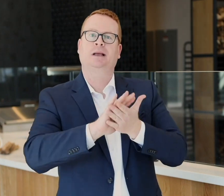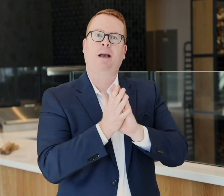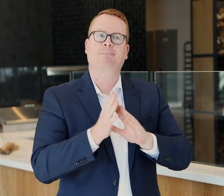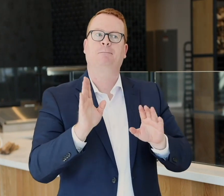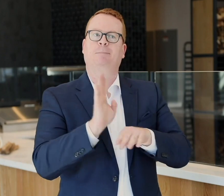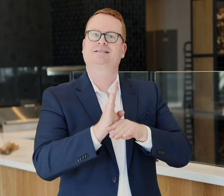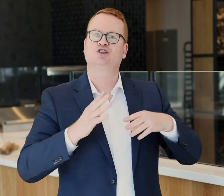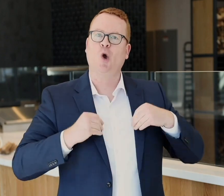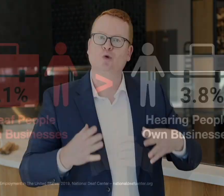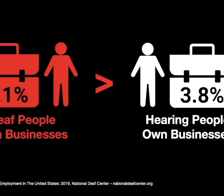business owners.